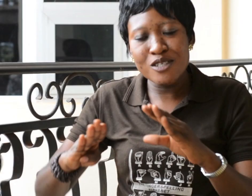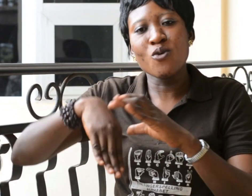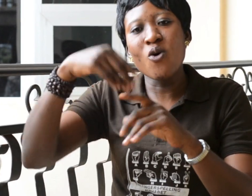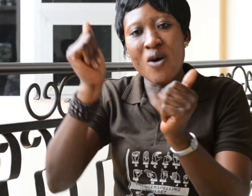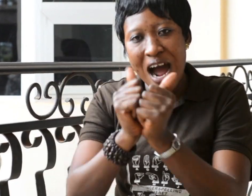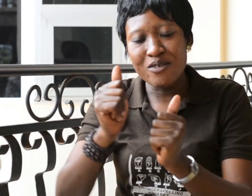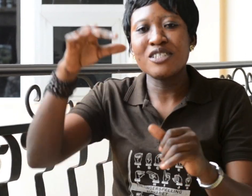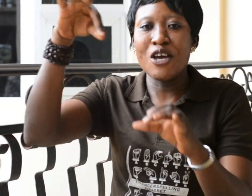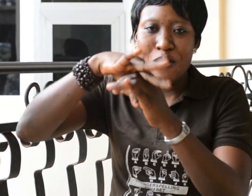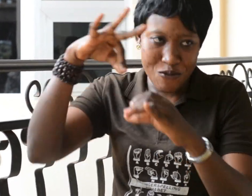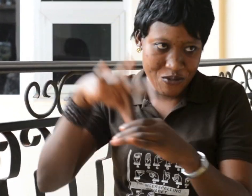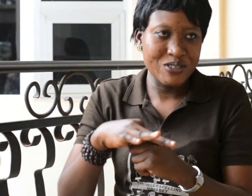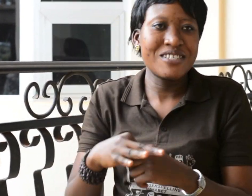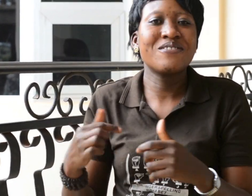Peace, go out and vote.